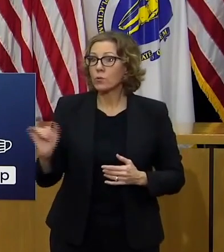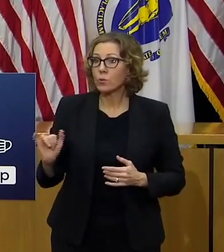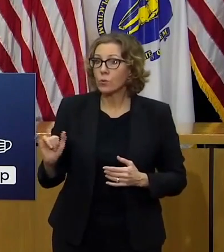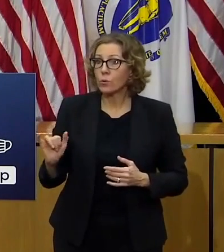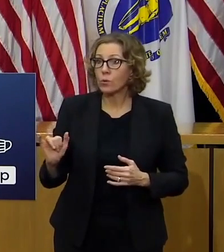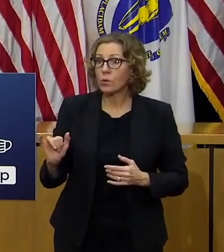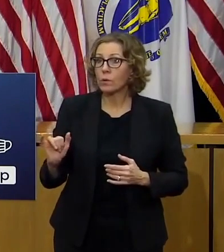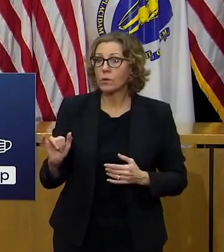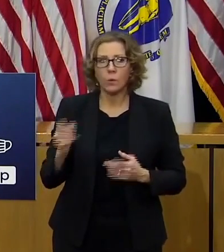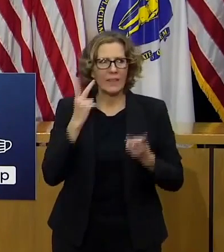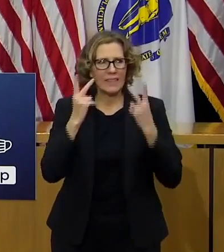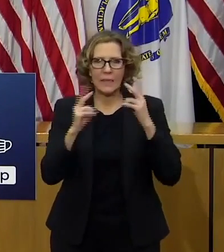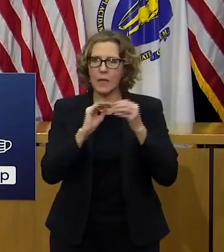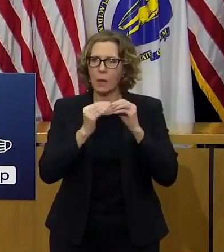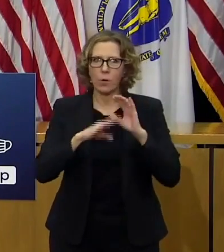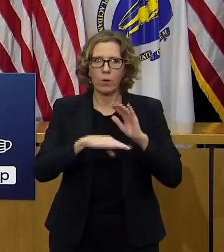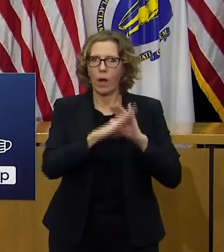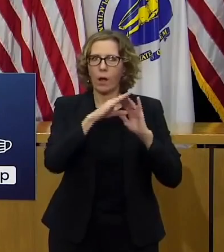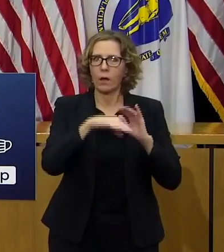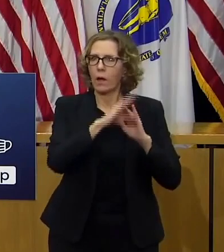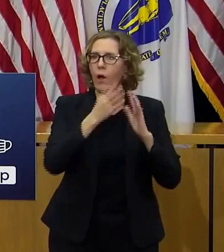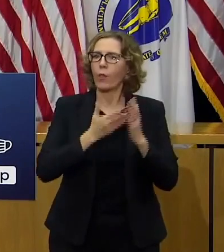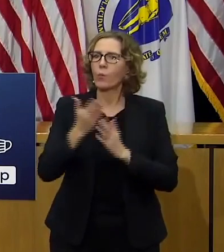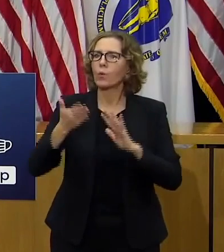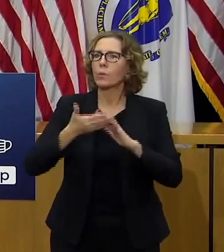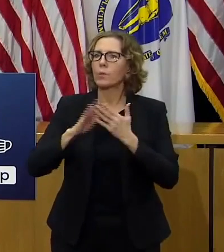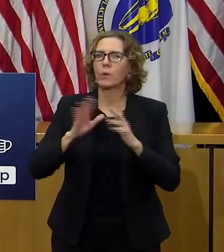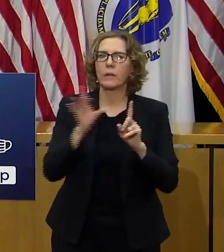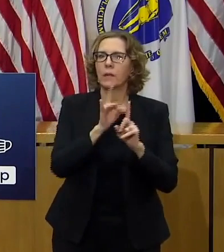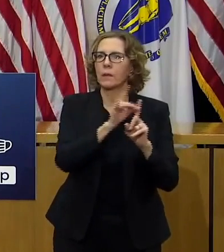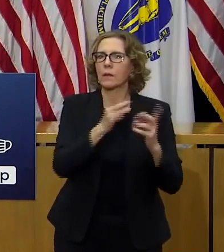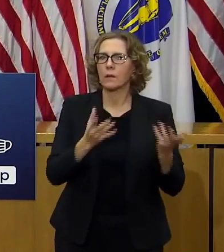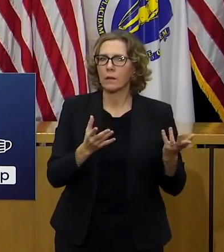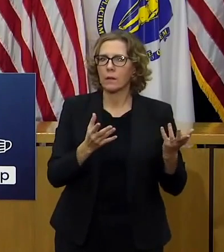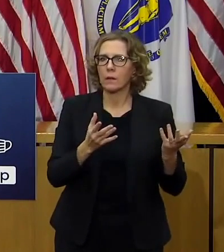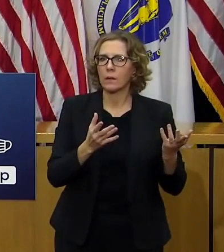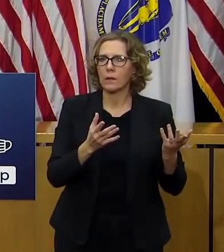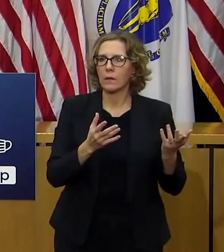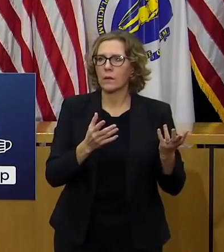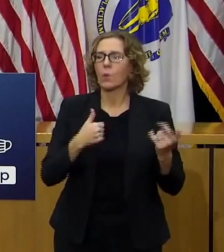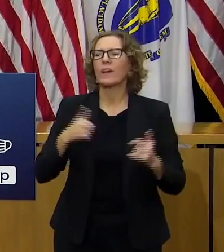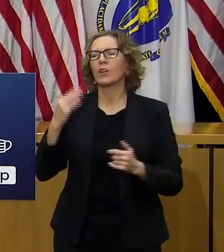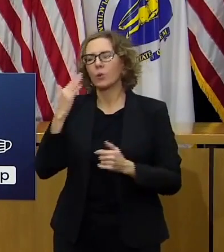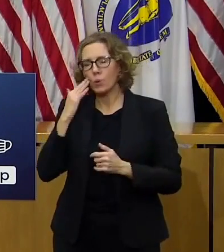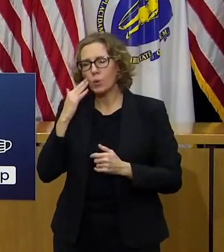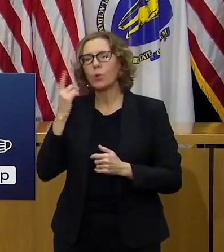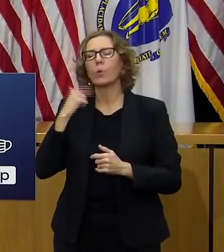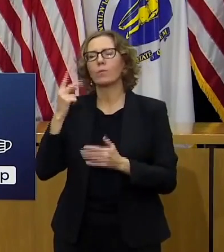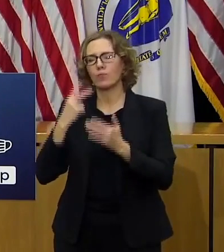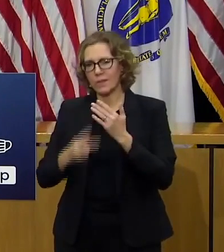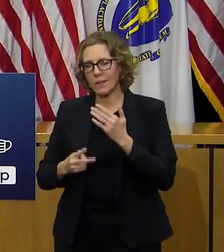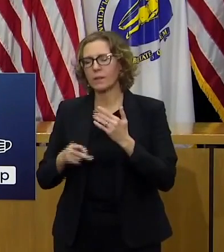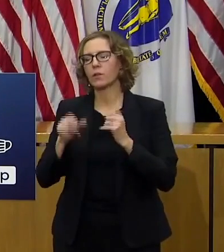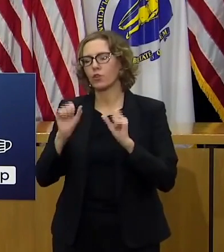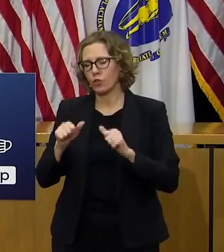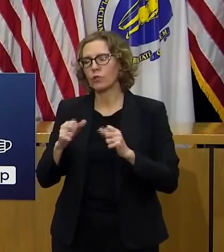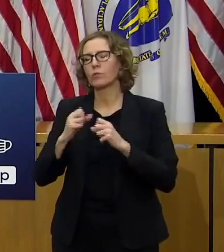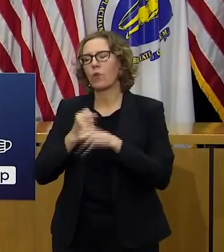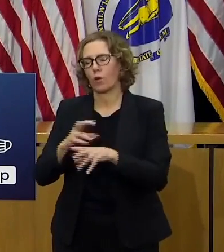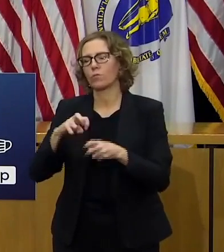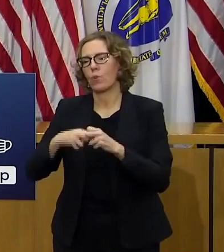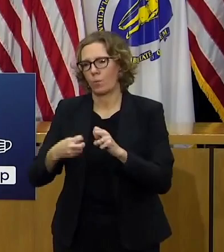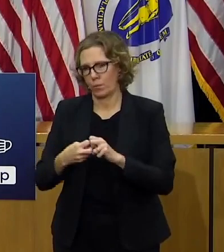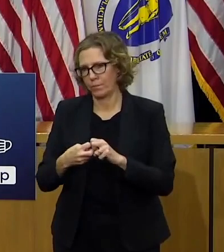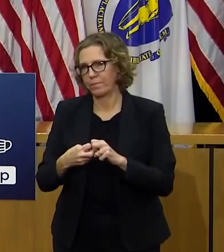has community transmission of some kind of some level and the fact that this virus in many cases